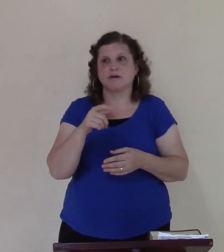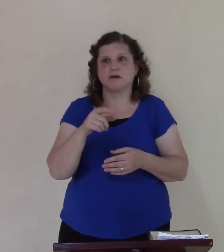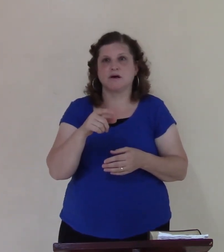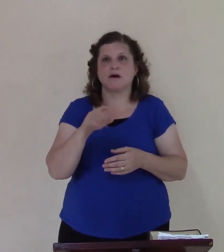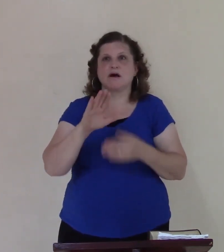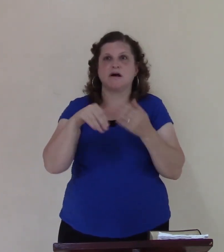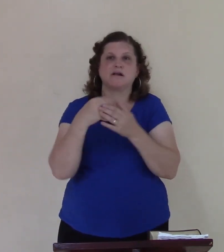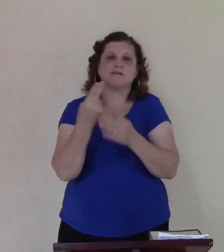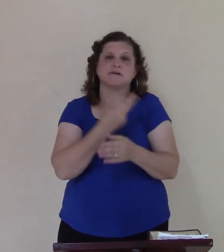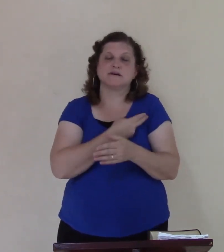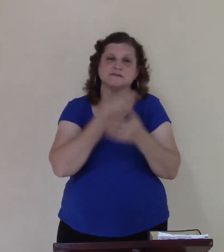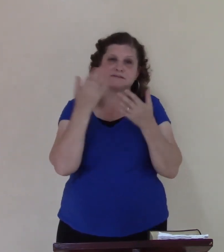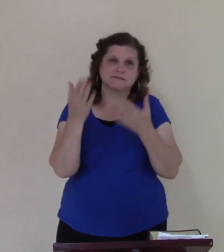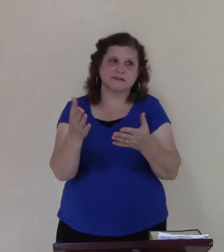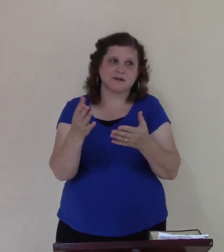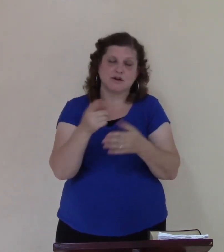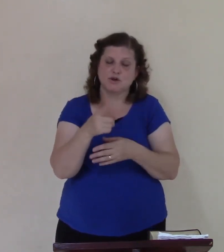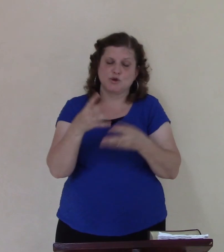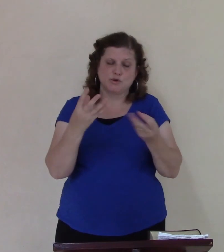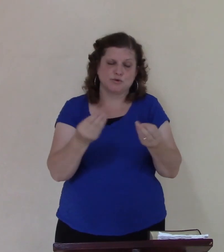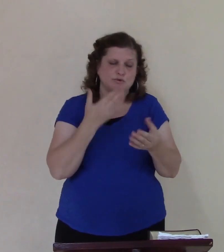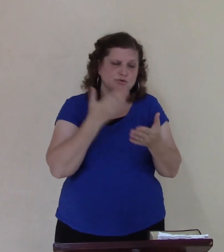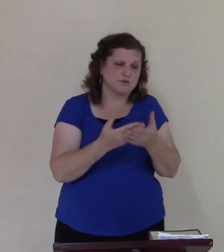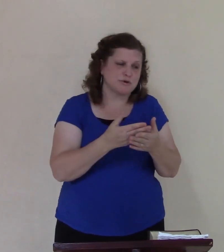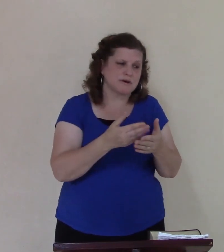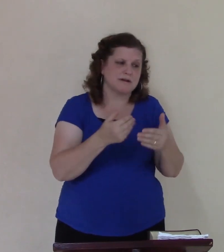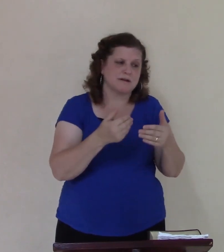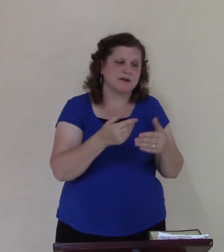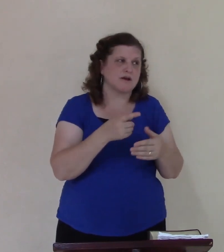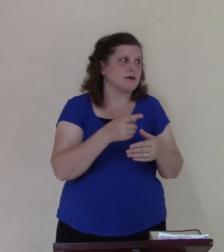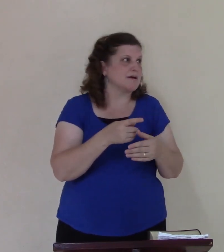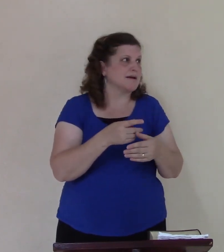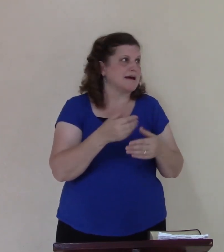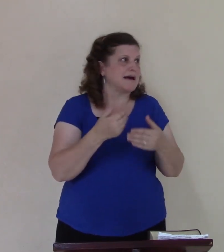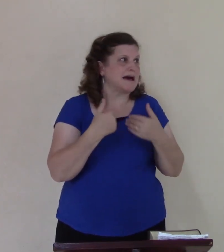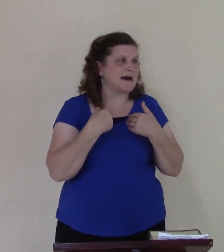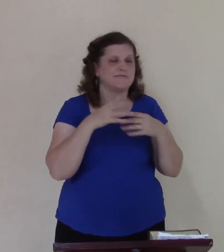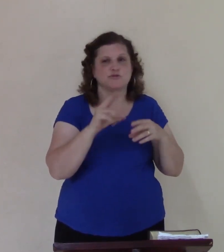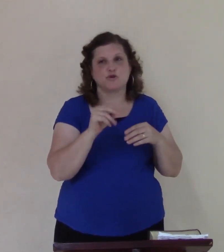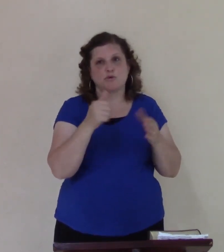and when you're doing good and you have no problems and somebody says something you look at them like